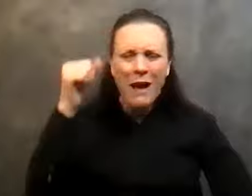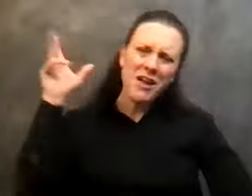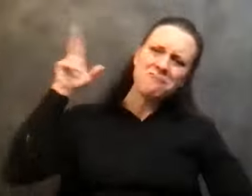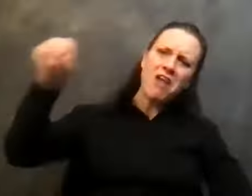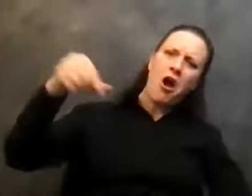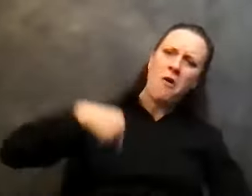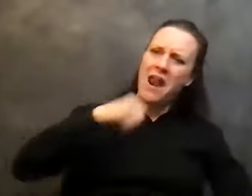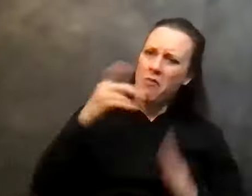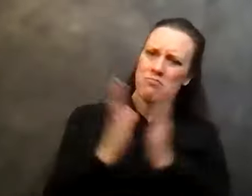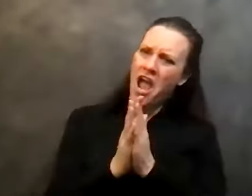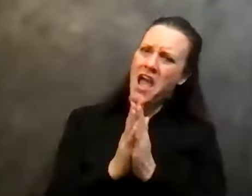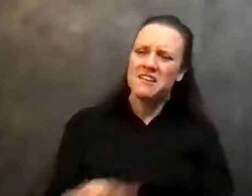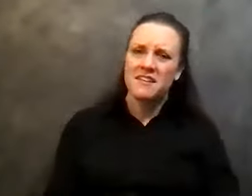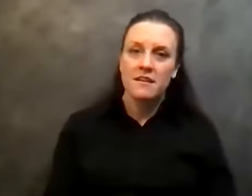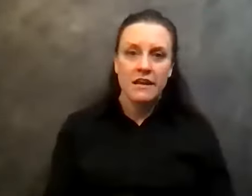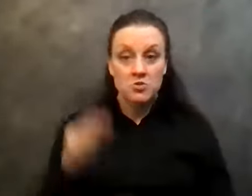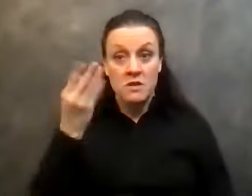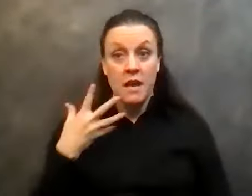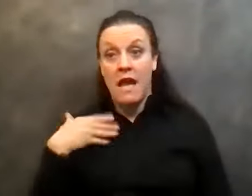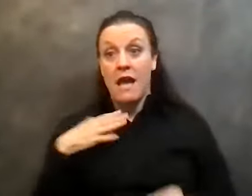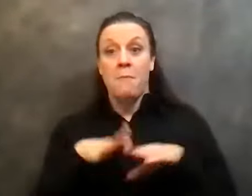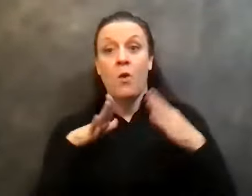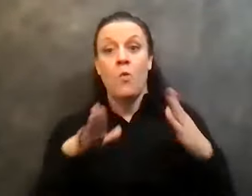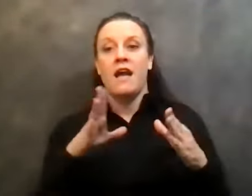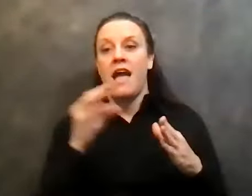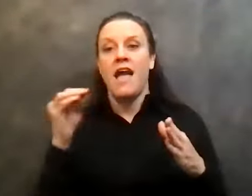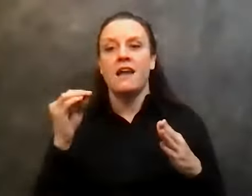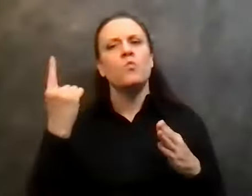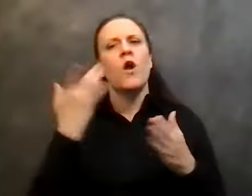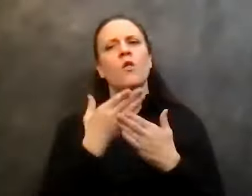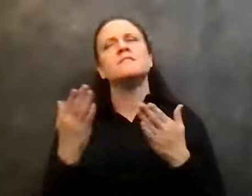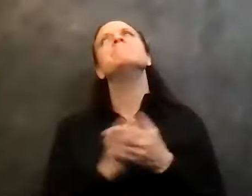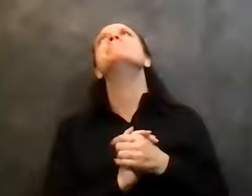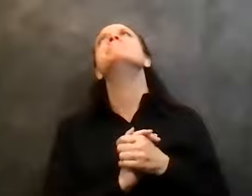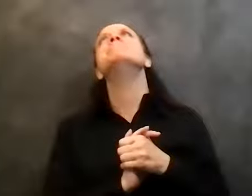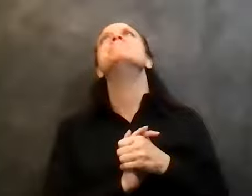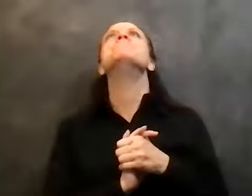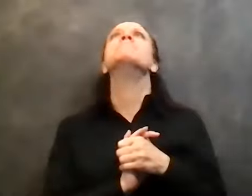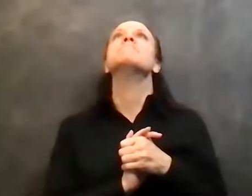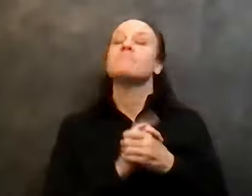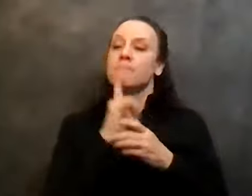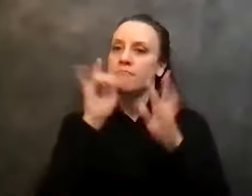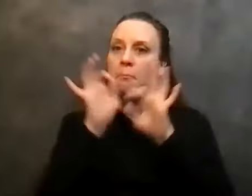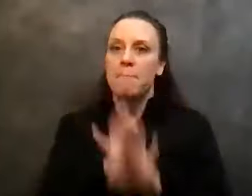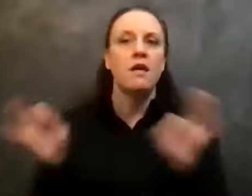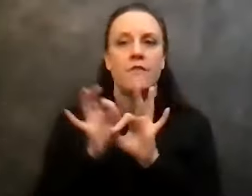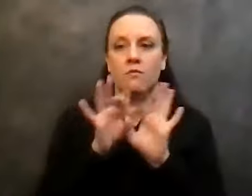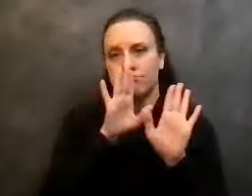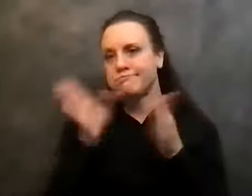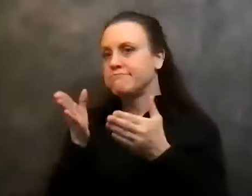and he sent me on my way. And, uh, and it was one of those, it was one of those pivotal periods of time. It was one of those seconds and inches